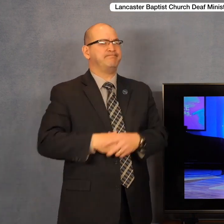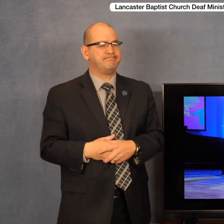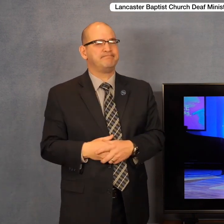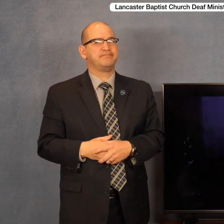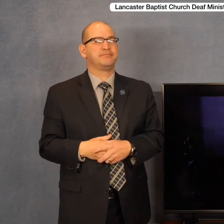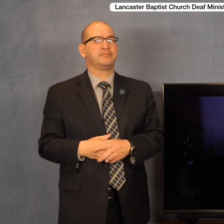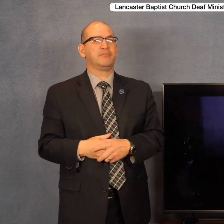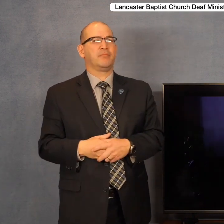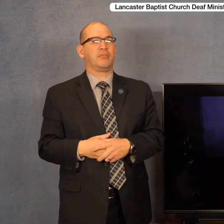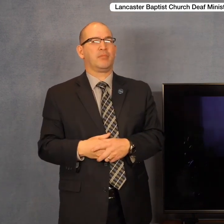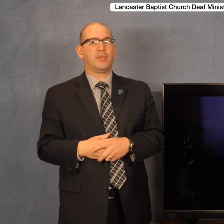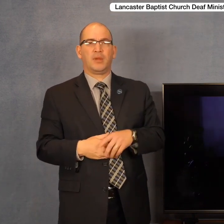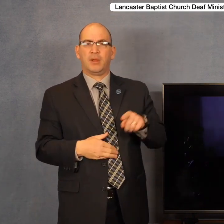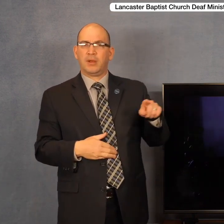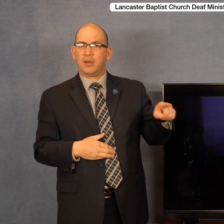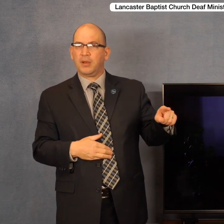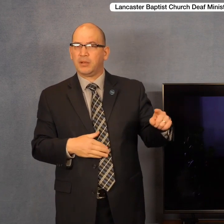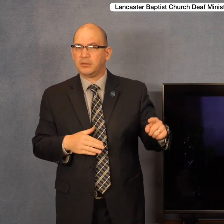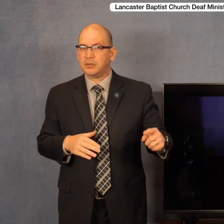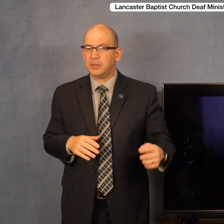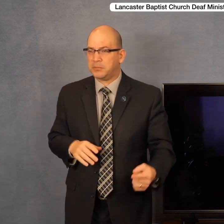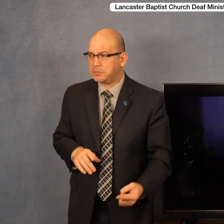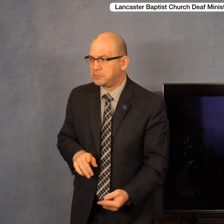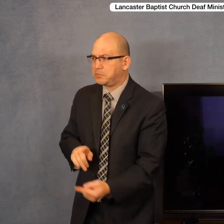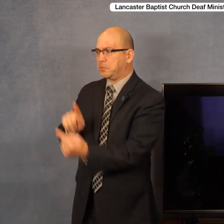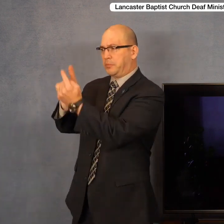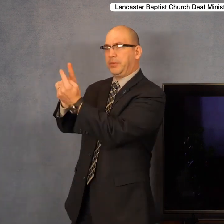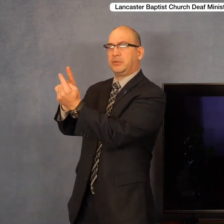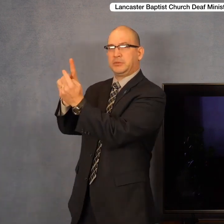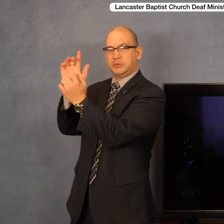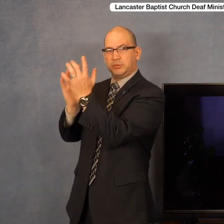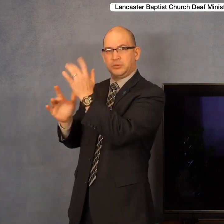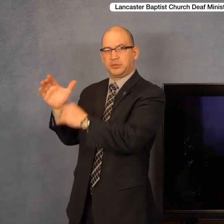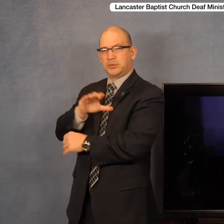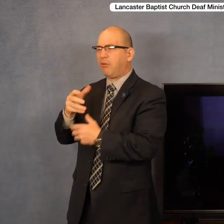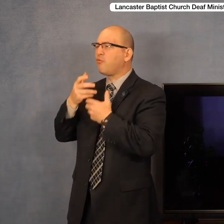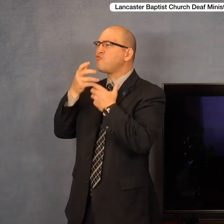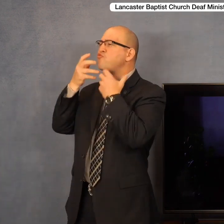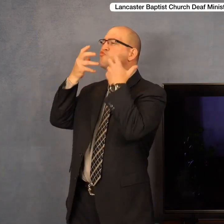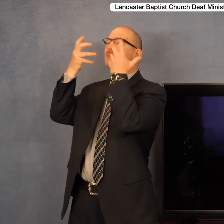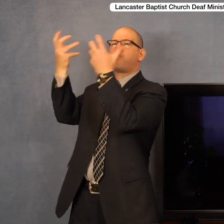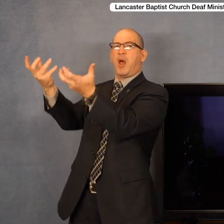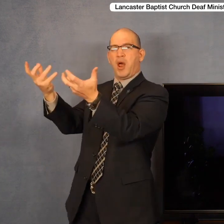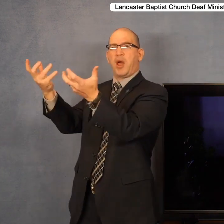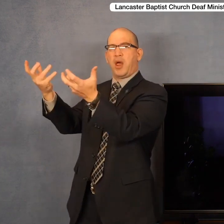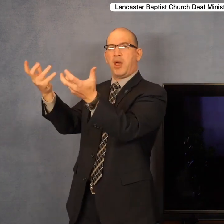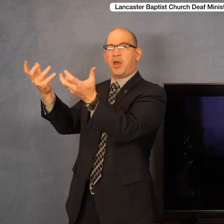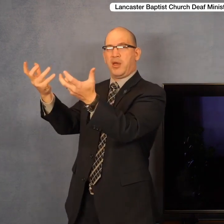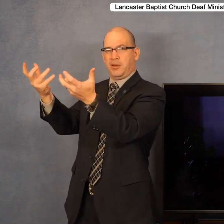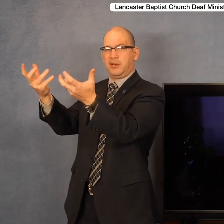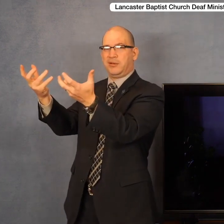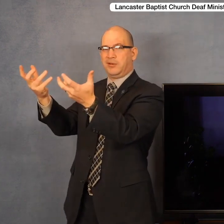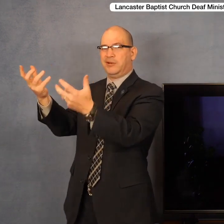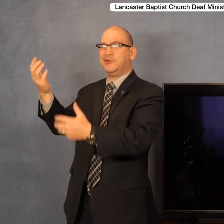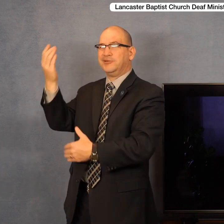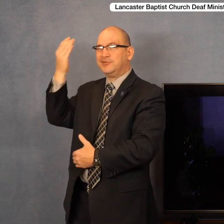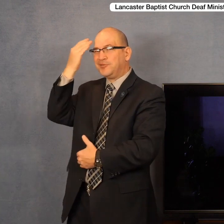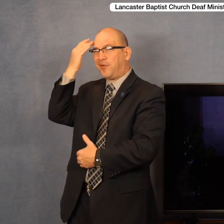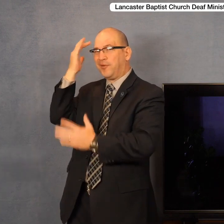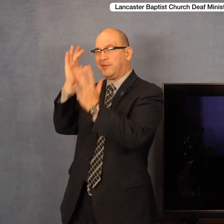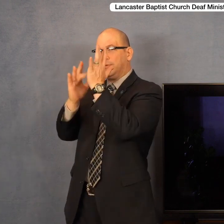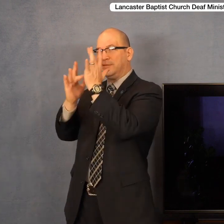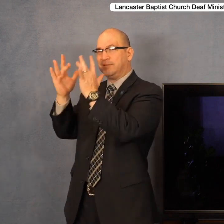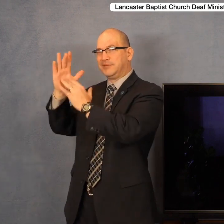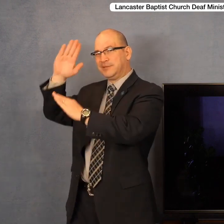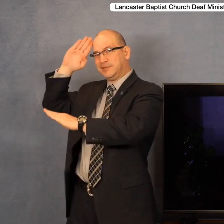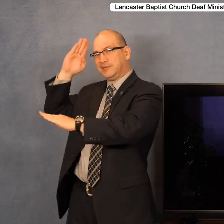You see, when he was confronted with the presence of Christ, he cried out. He acknowledged that Jesus was the Son of